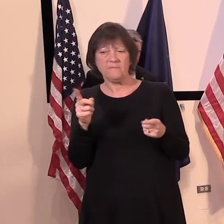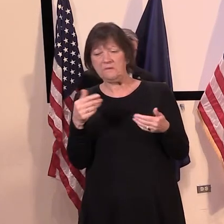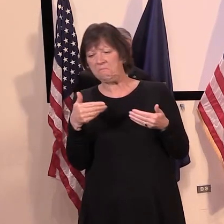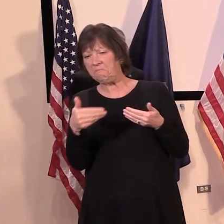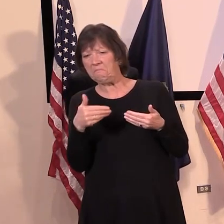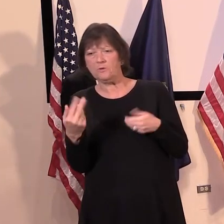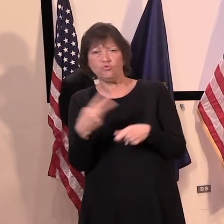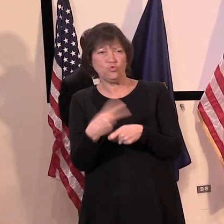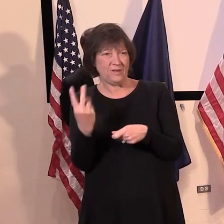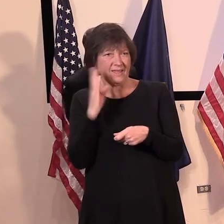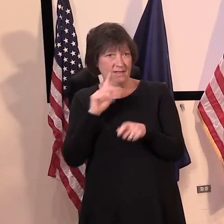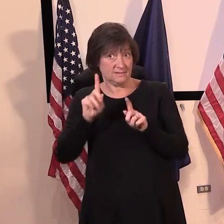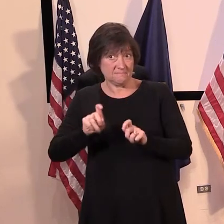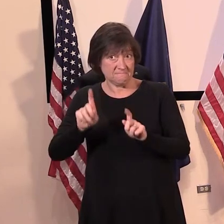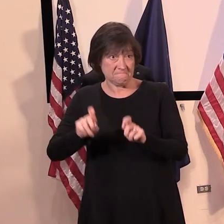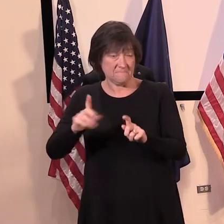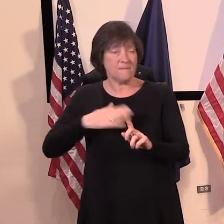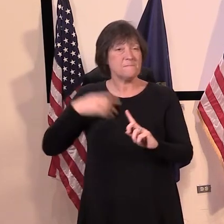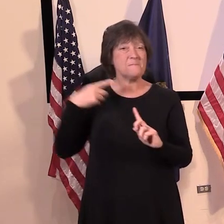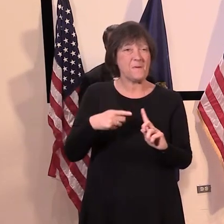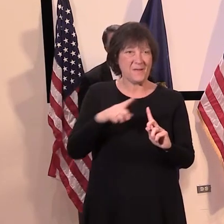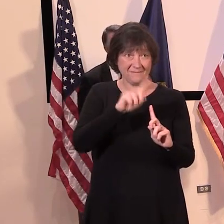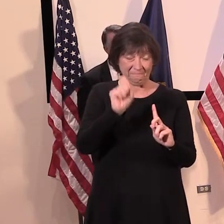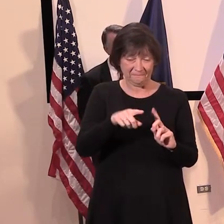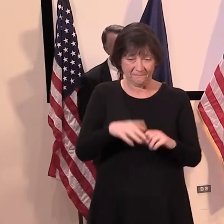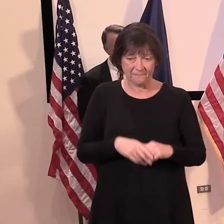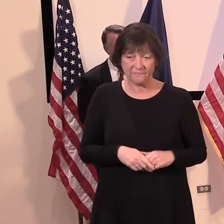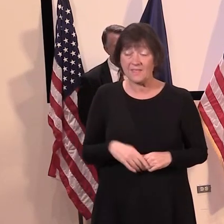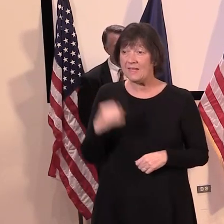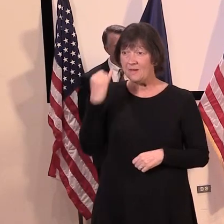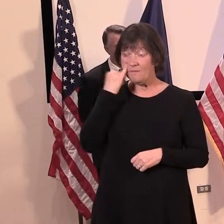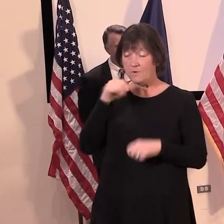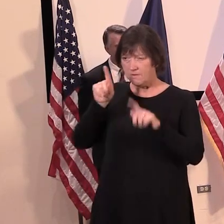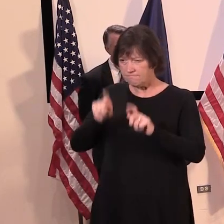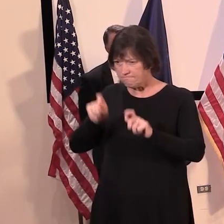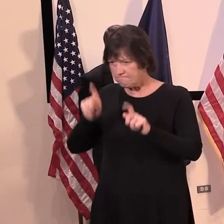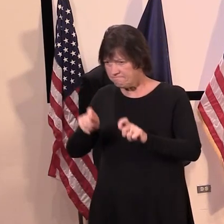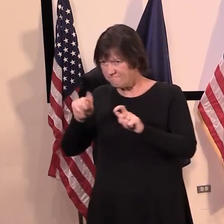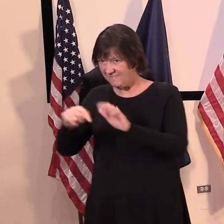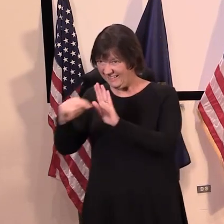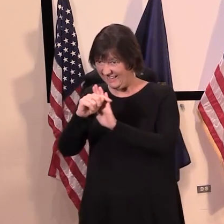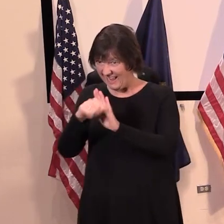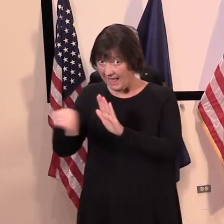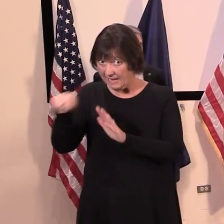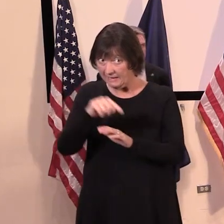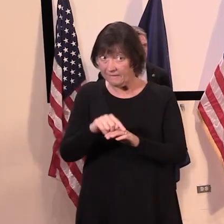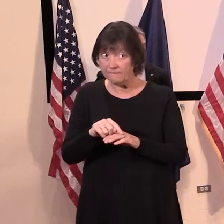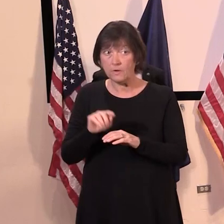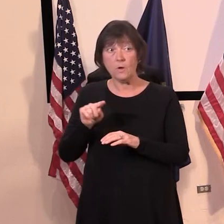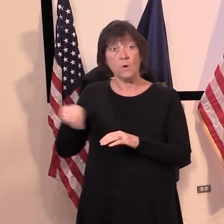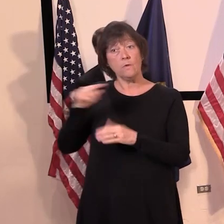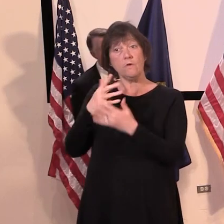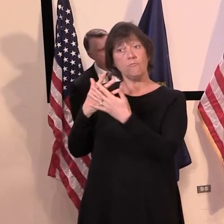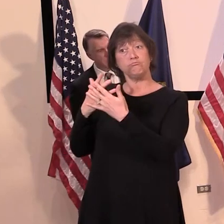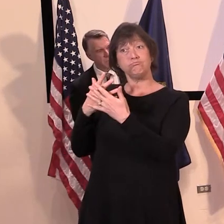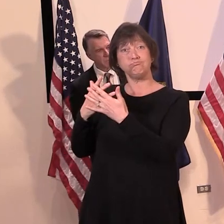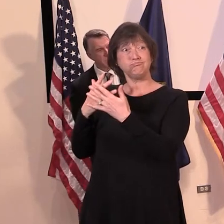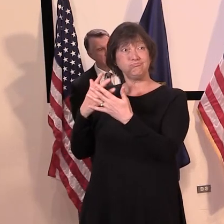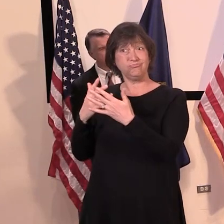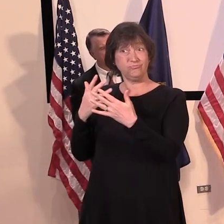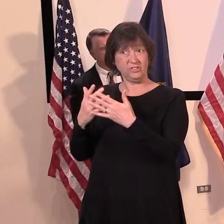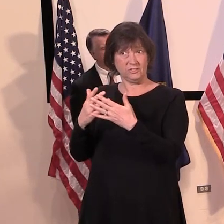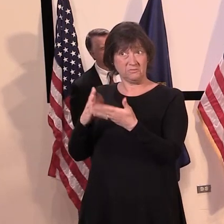two days. So the question is, uh, if negative, how soon will the inmates be returning to the Northwest